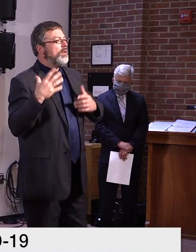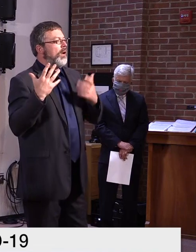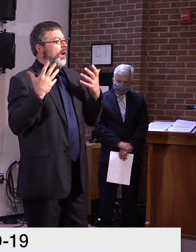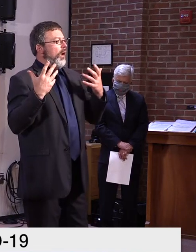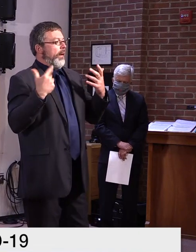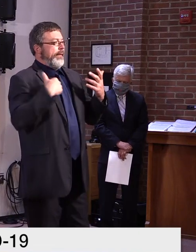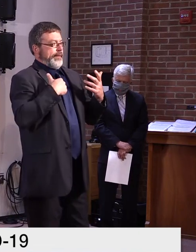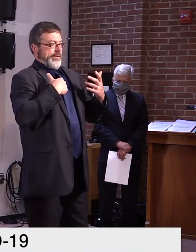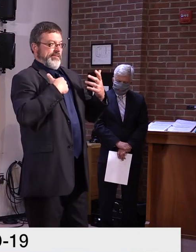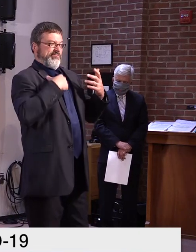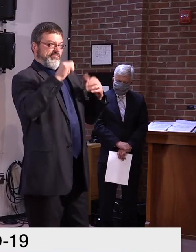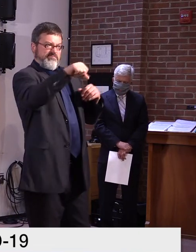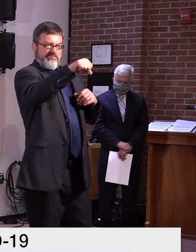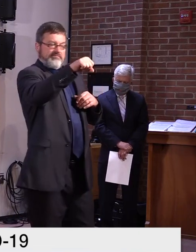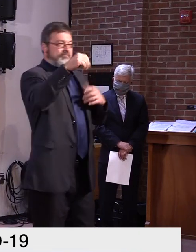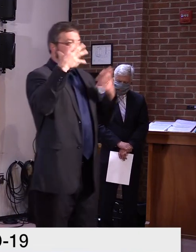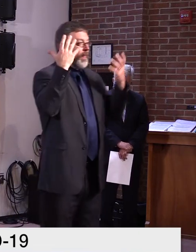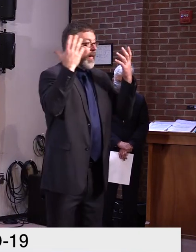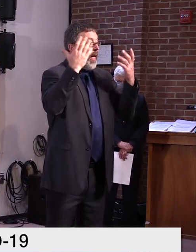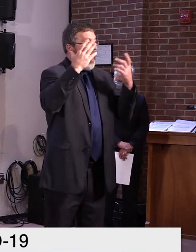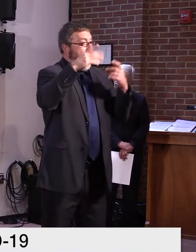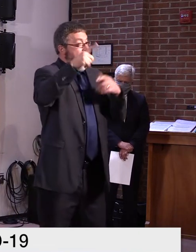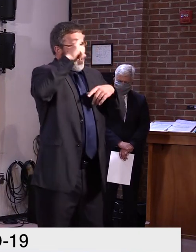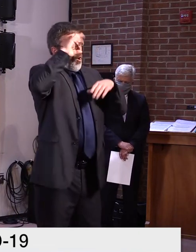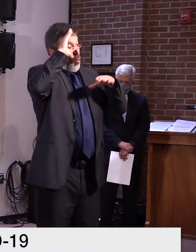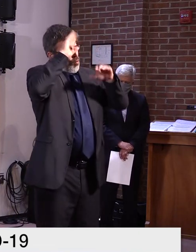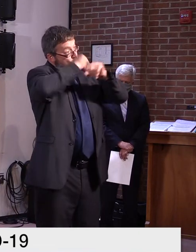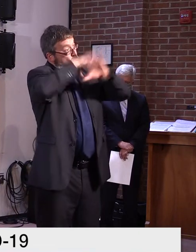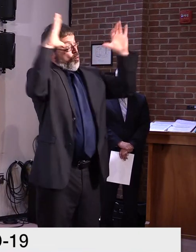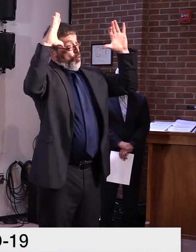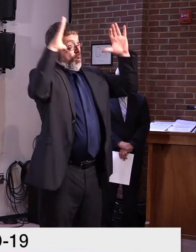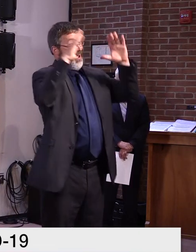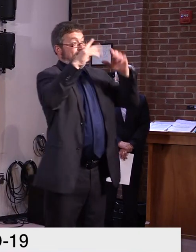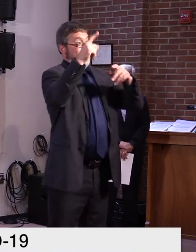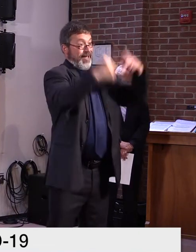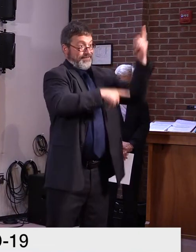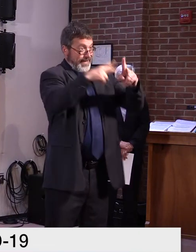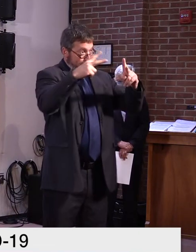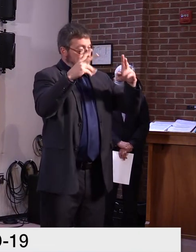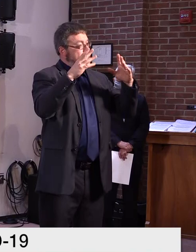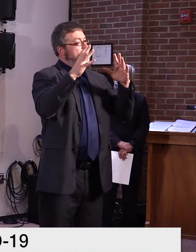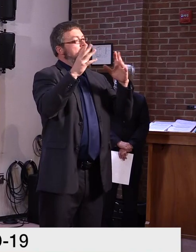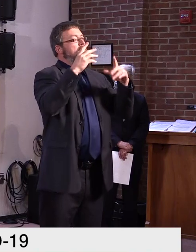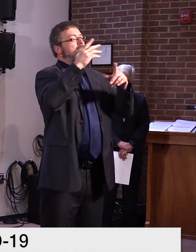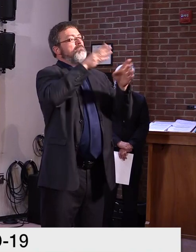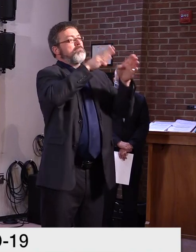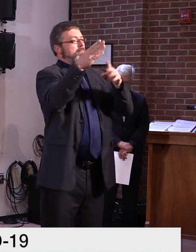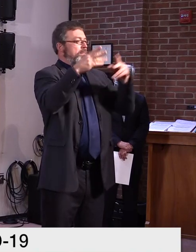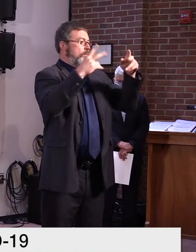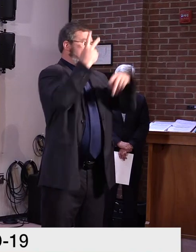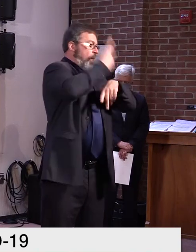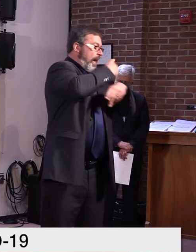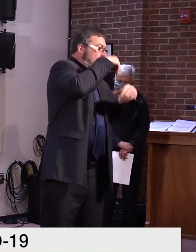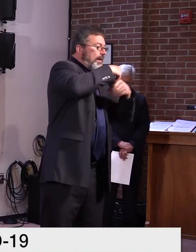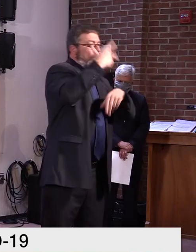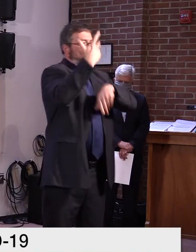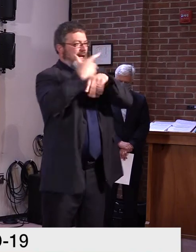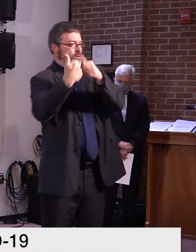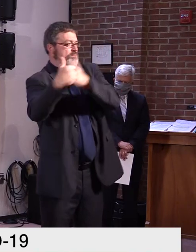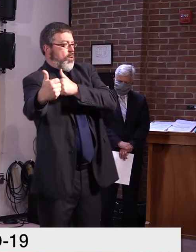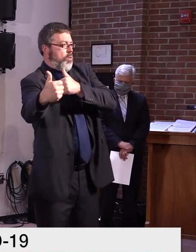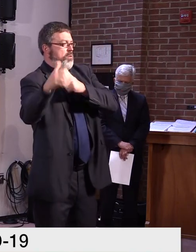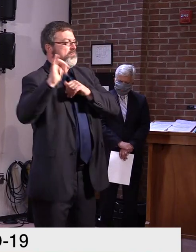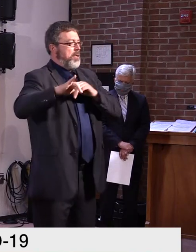moving to more in-person and that requires addressing, uh, a number of issues in current and current, including putting in the